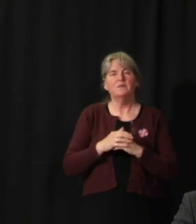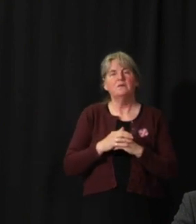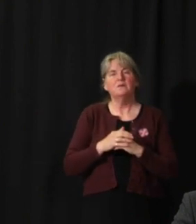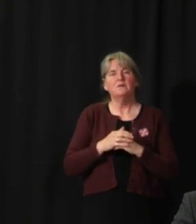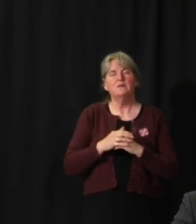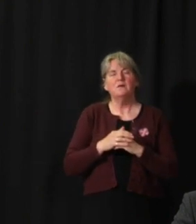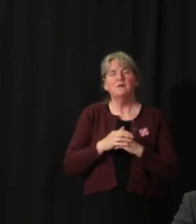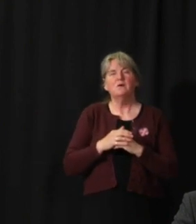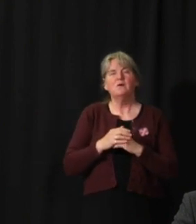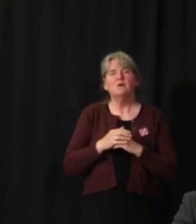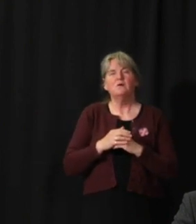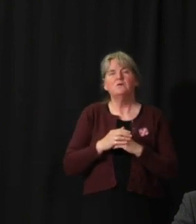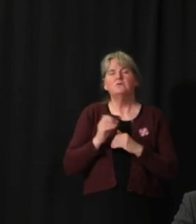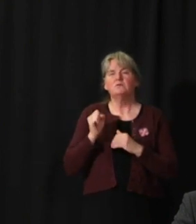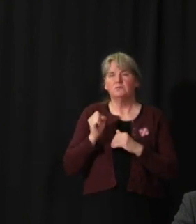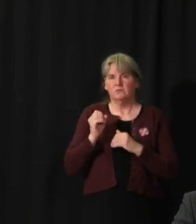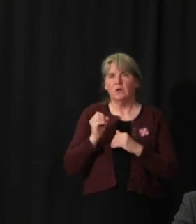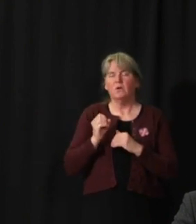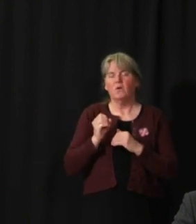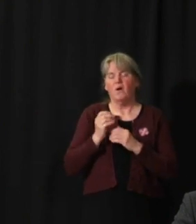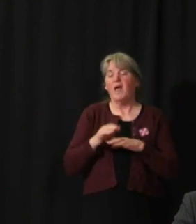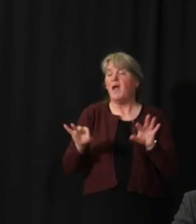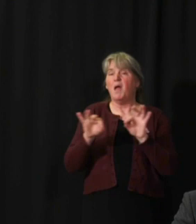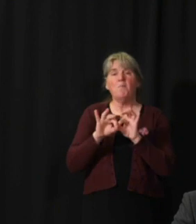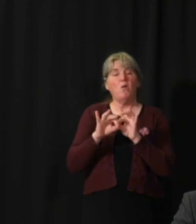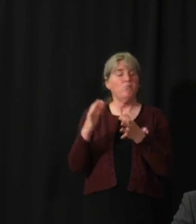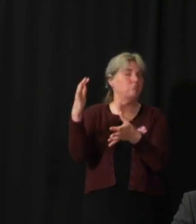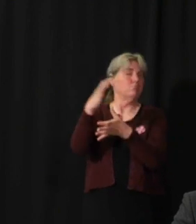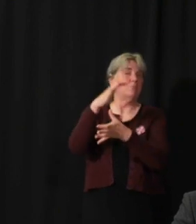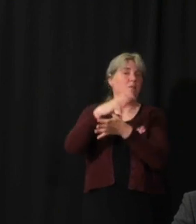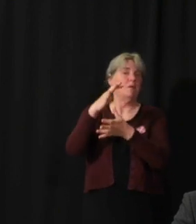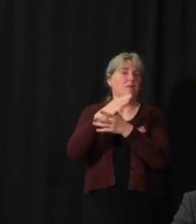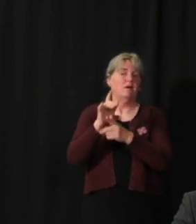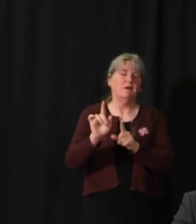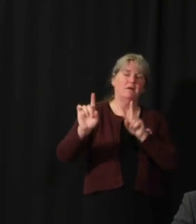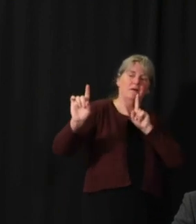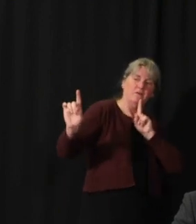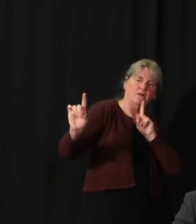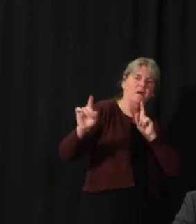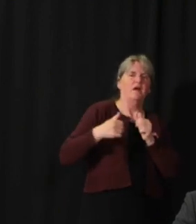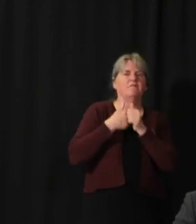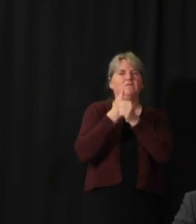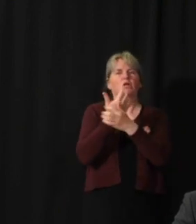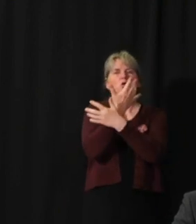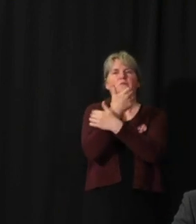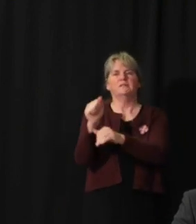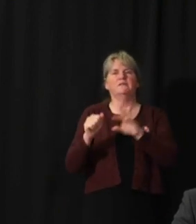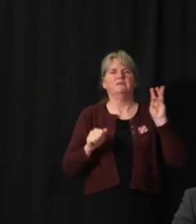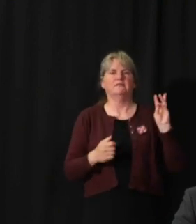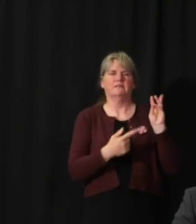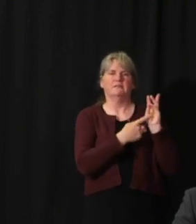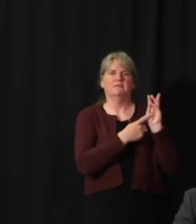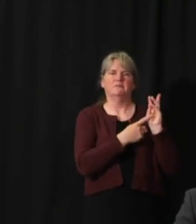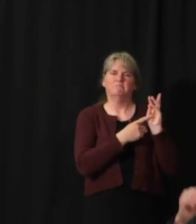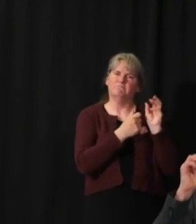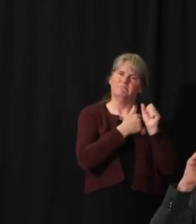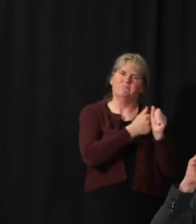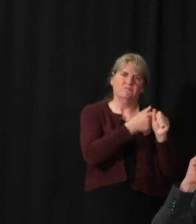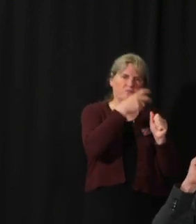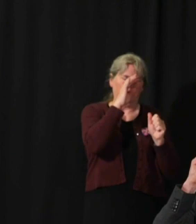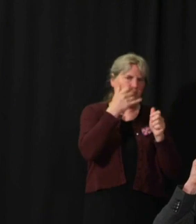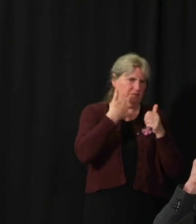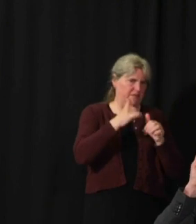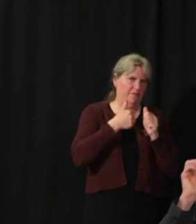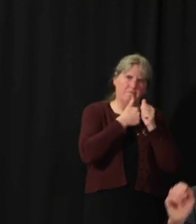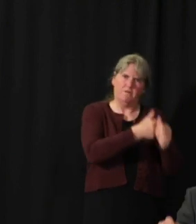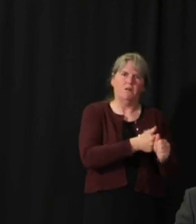is best placed on observing physical distancing and the other safe sex measures. Thank you. We'll move